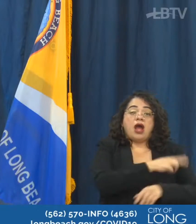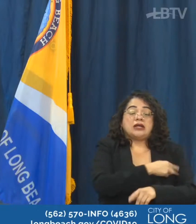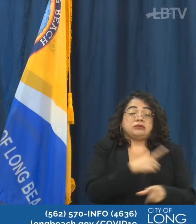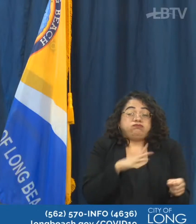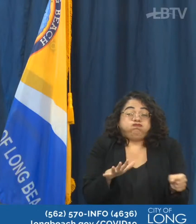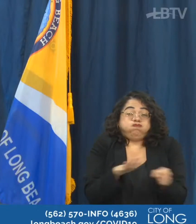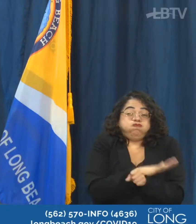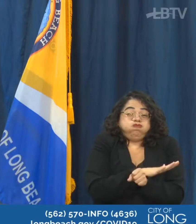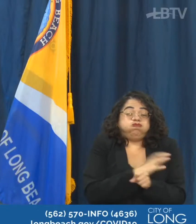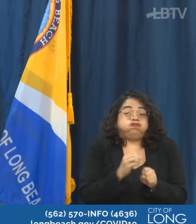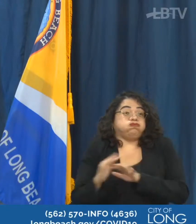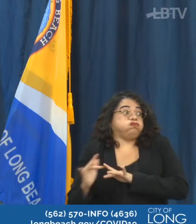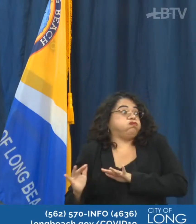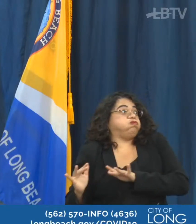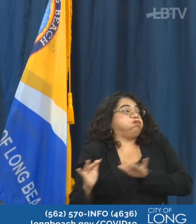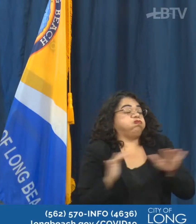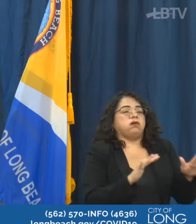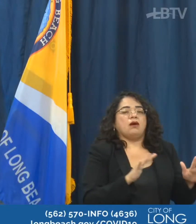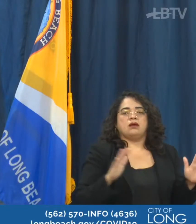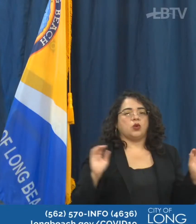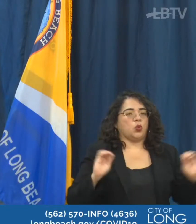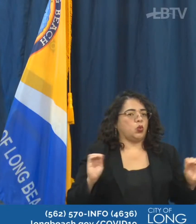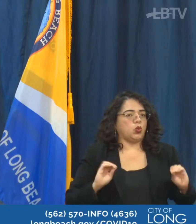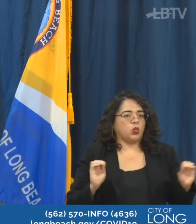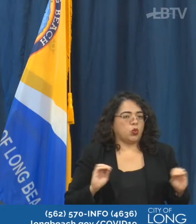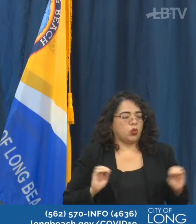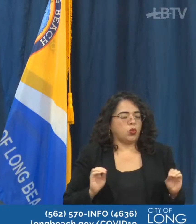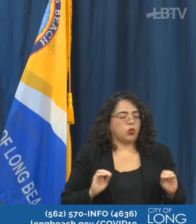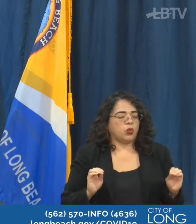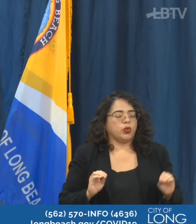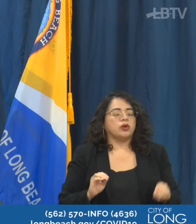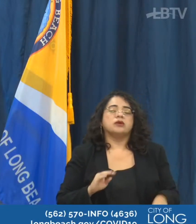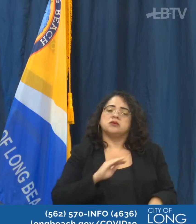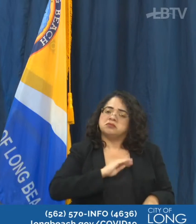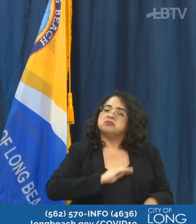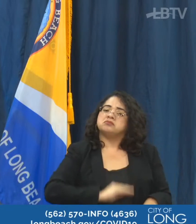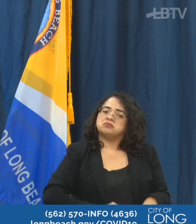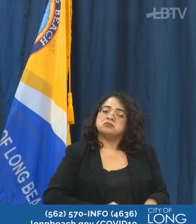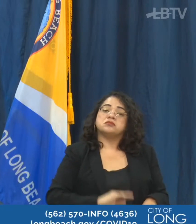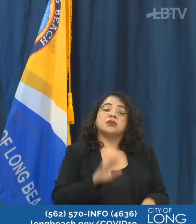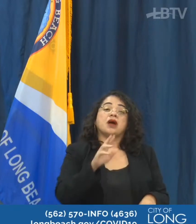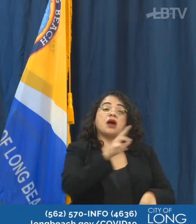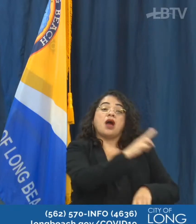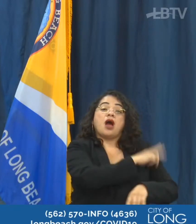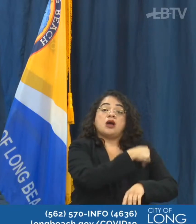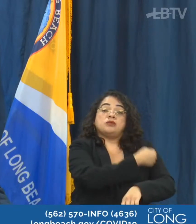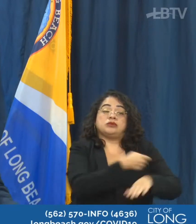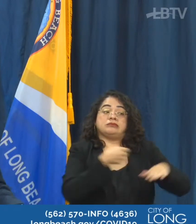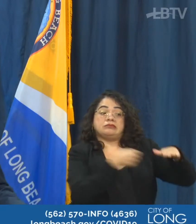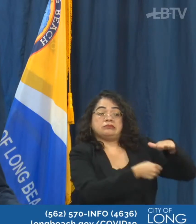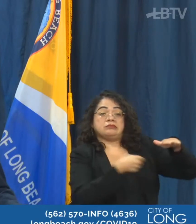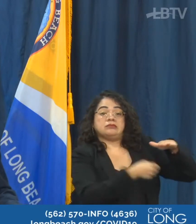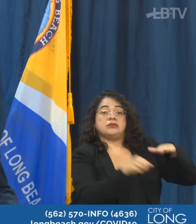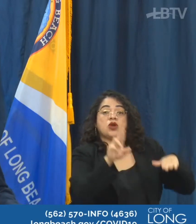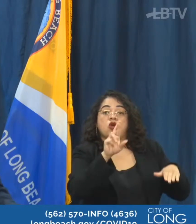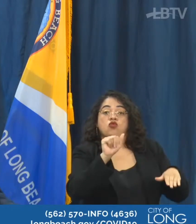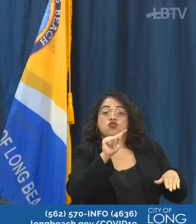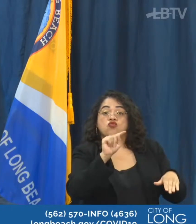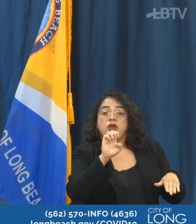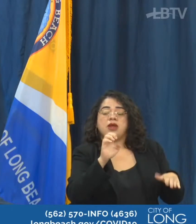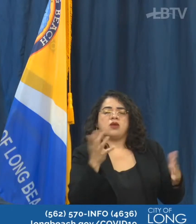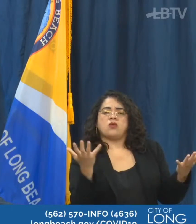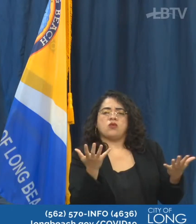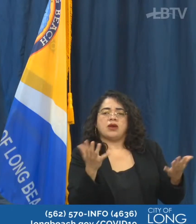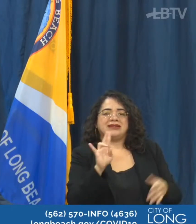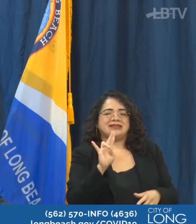overrun. And and our hospitalization rate is at 74. And I believe for the last